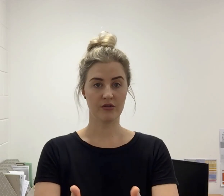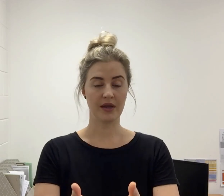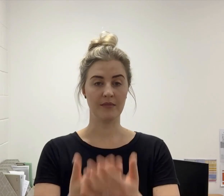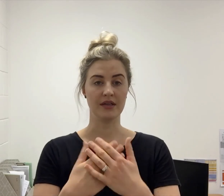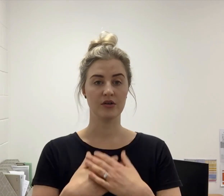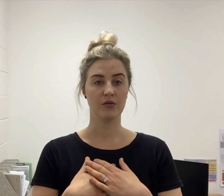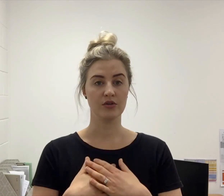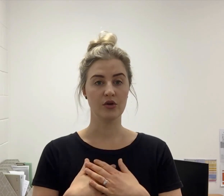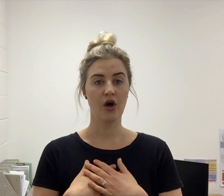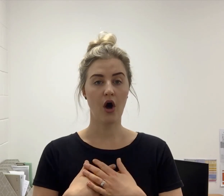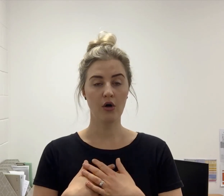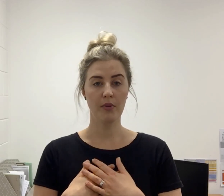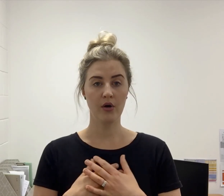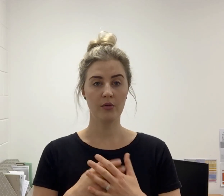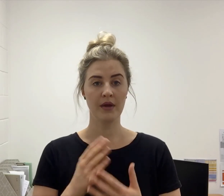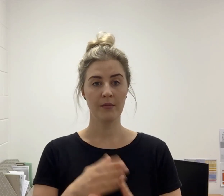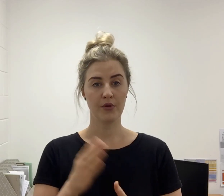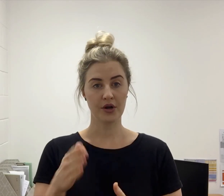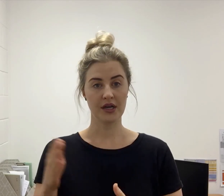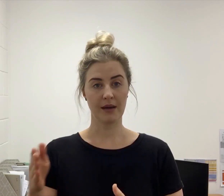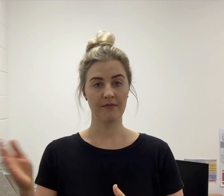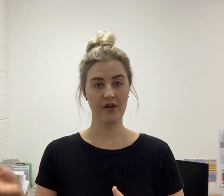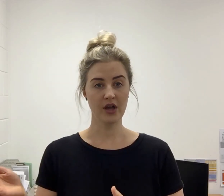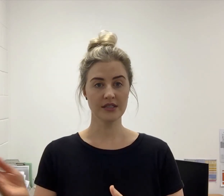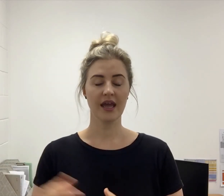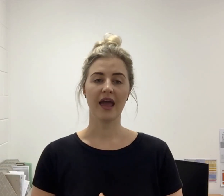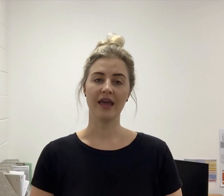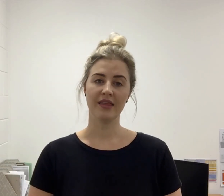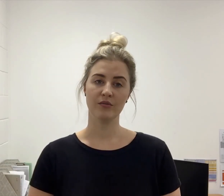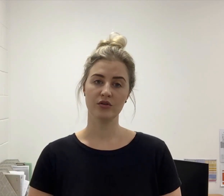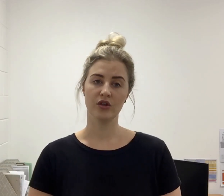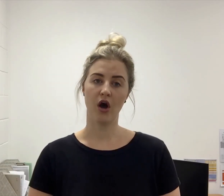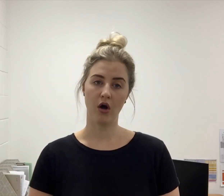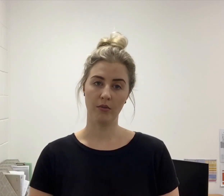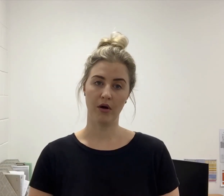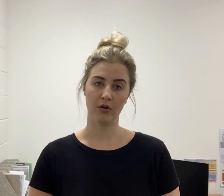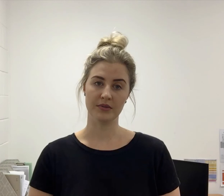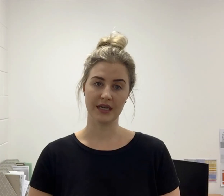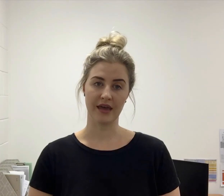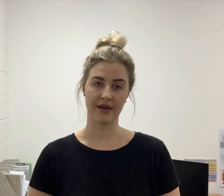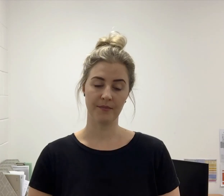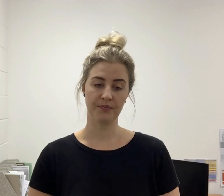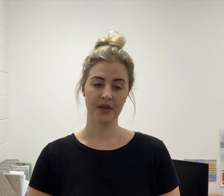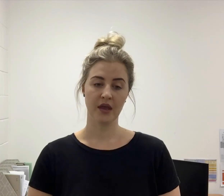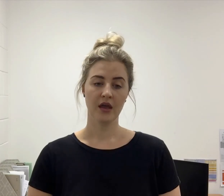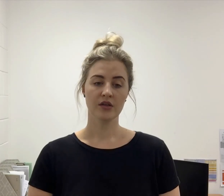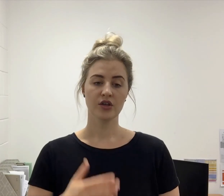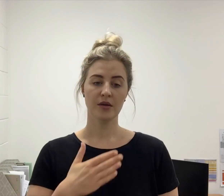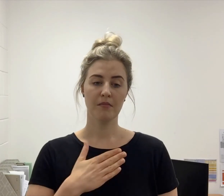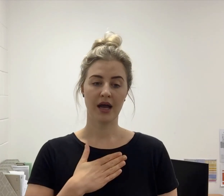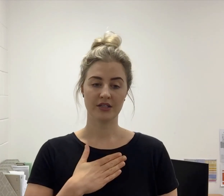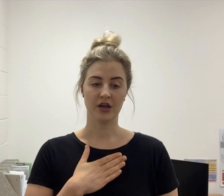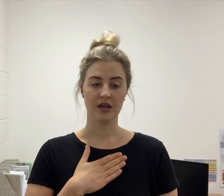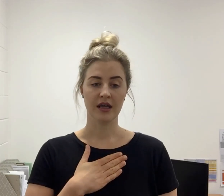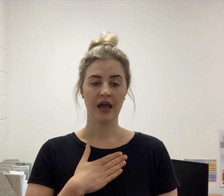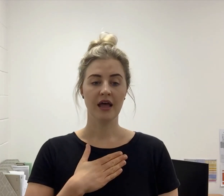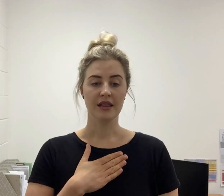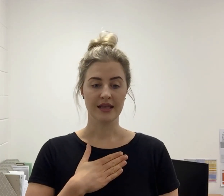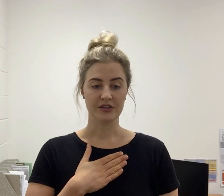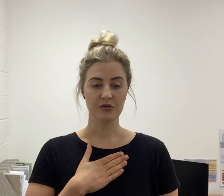repeat me. So we'll do the whole poem broken up first and then we'll do the whole poem together. So my turn. Little